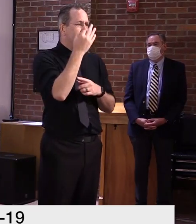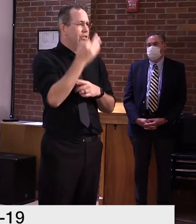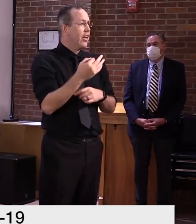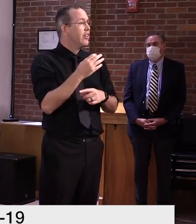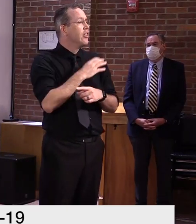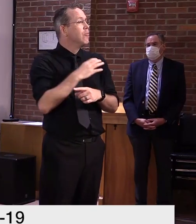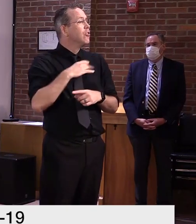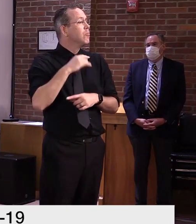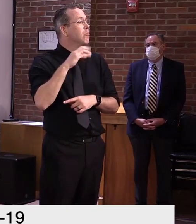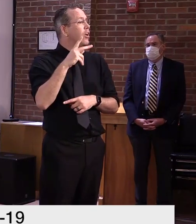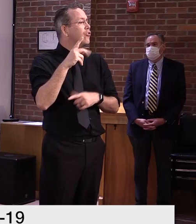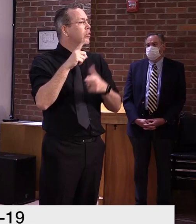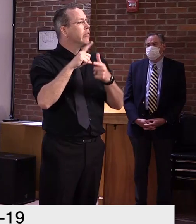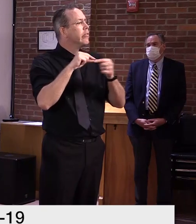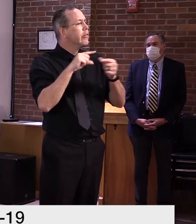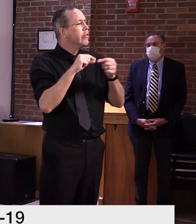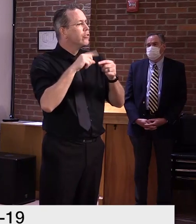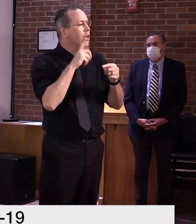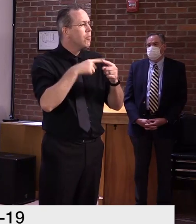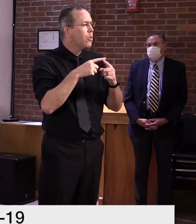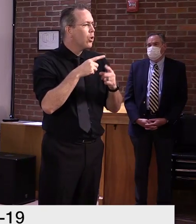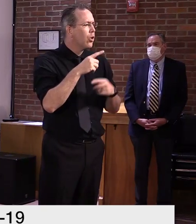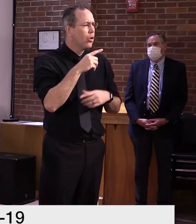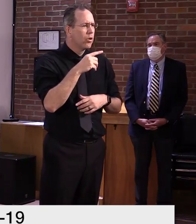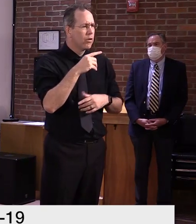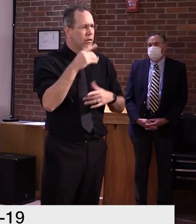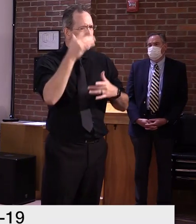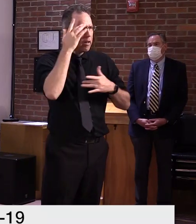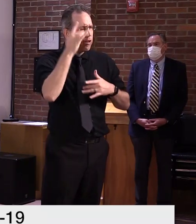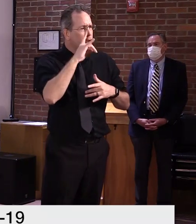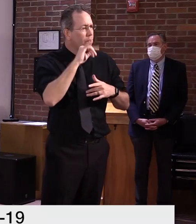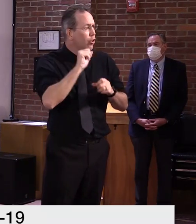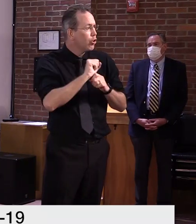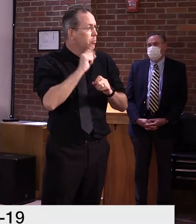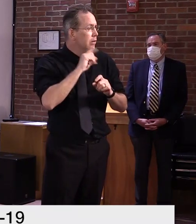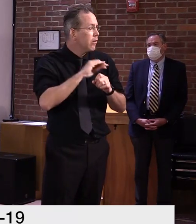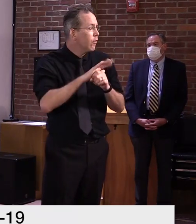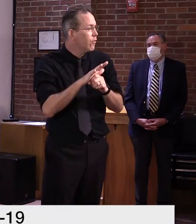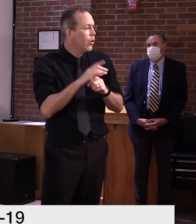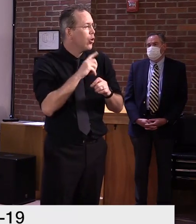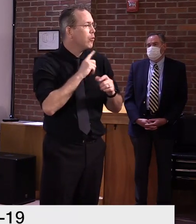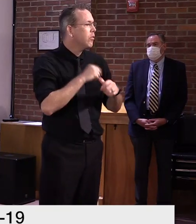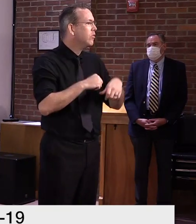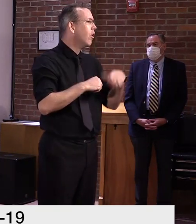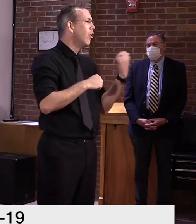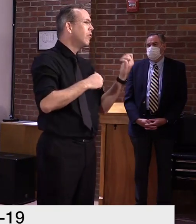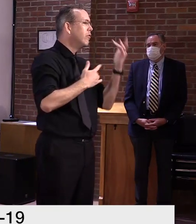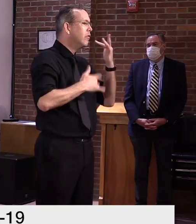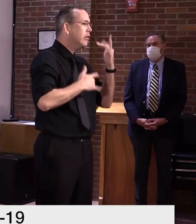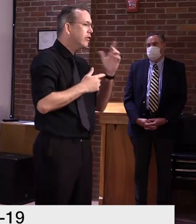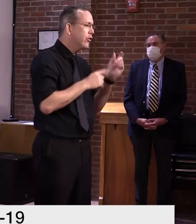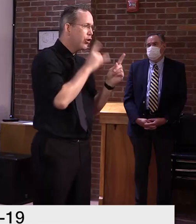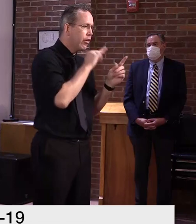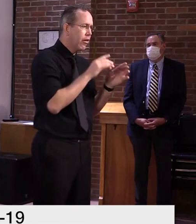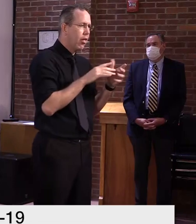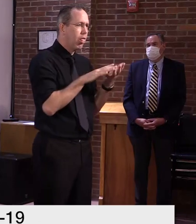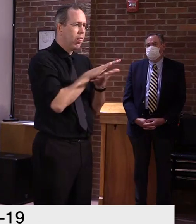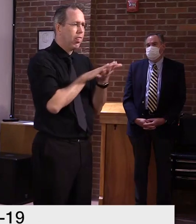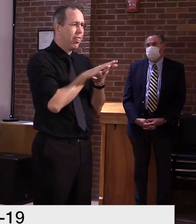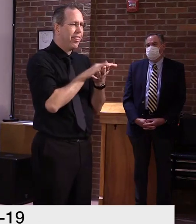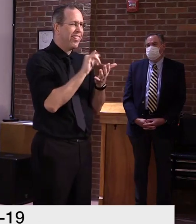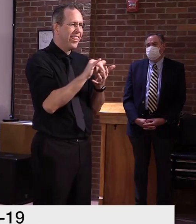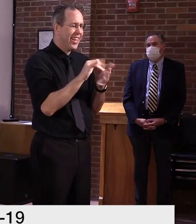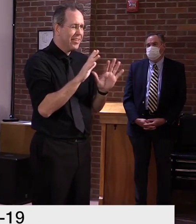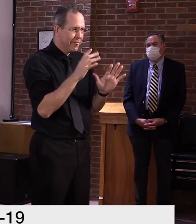syndromic surveillance. We have a similar measure for influenza like illness. We stopped reporting out on that in a